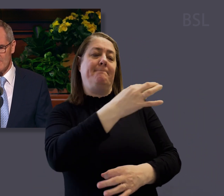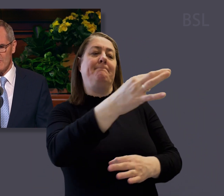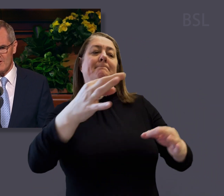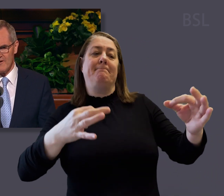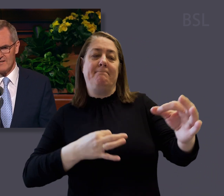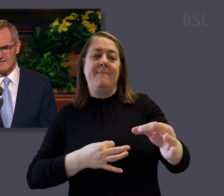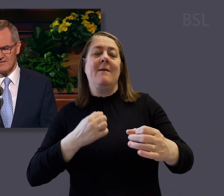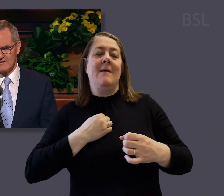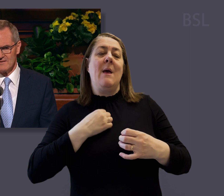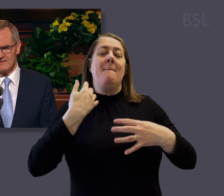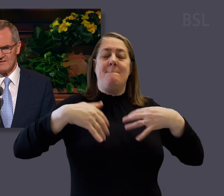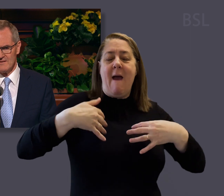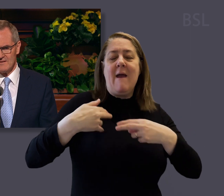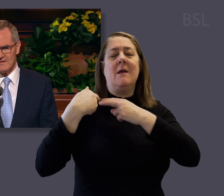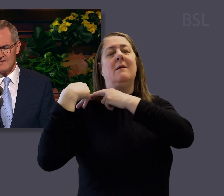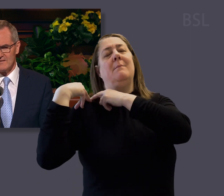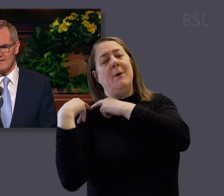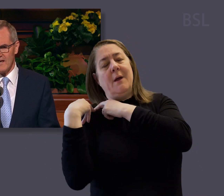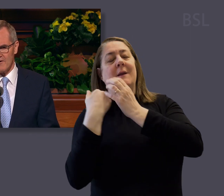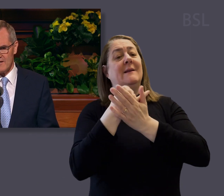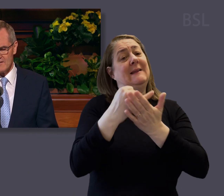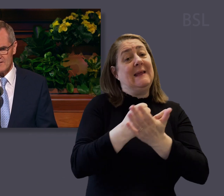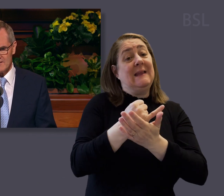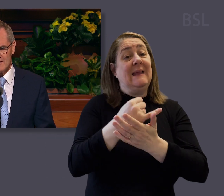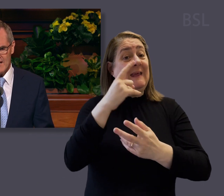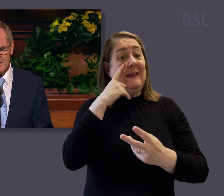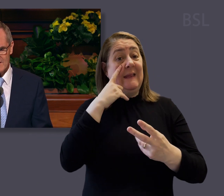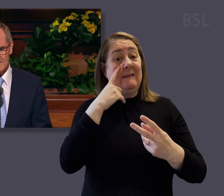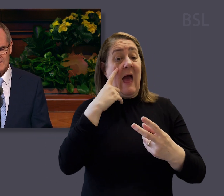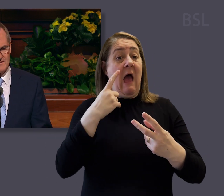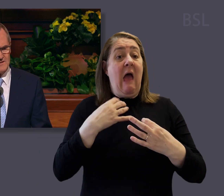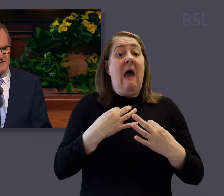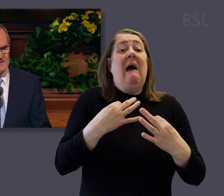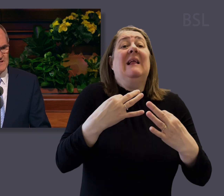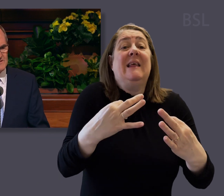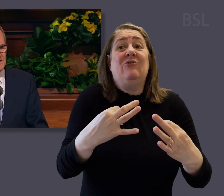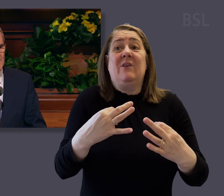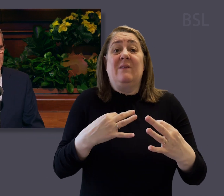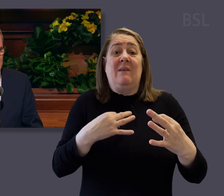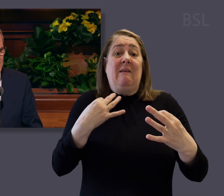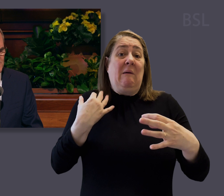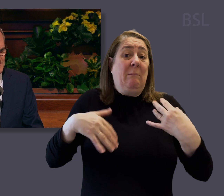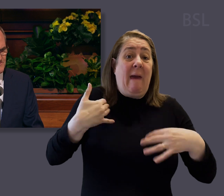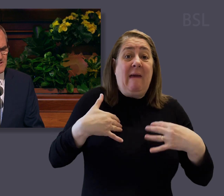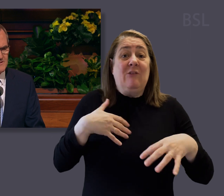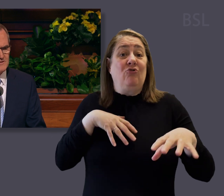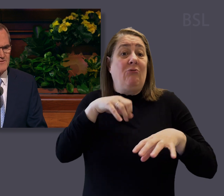and burden of our sins. He sees our addictions and challenges. He sees our struggles and afflictions of